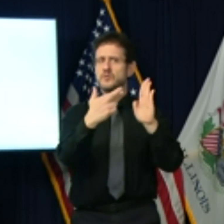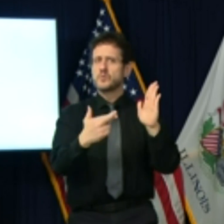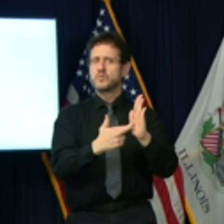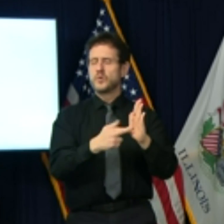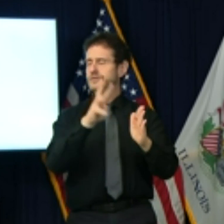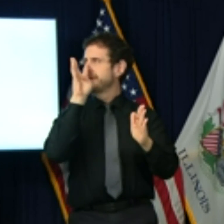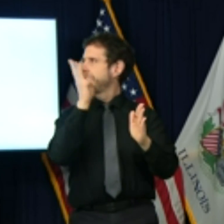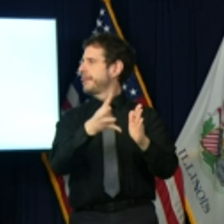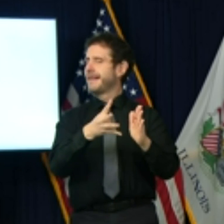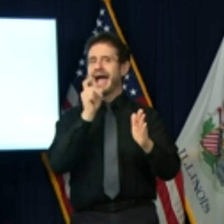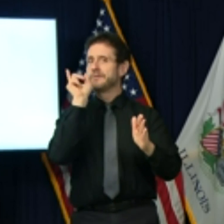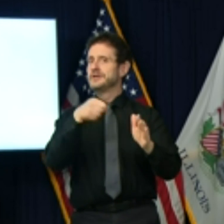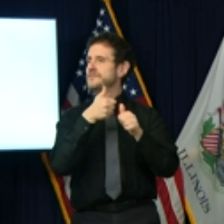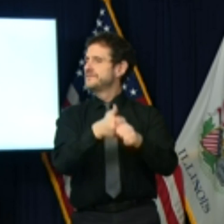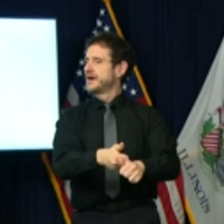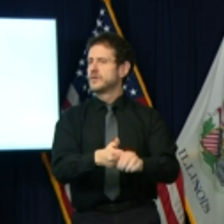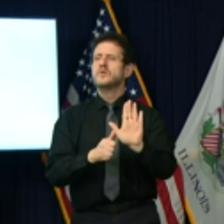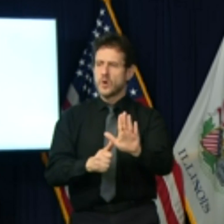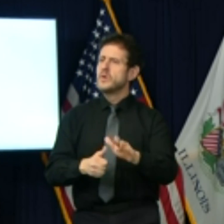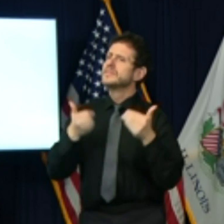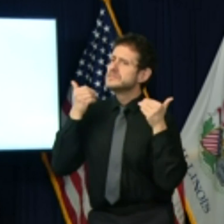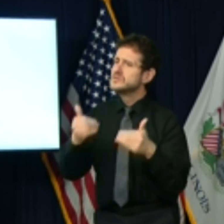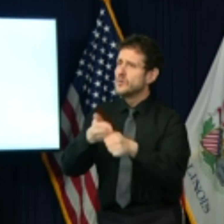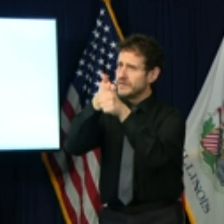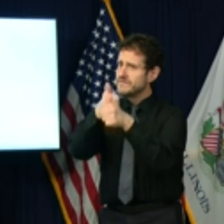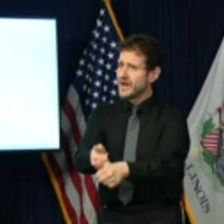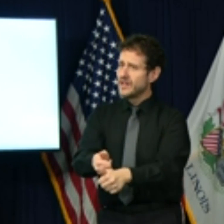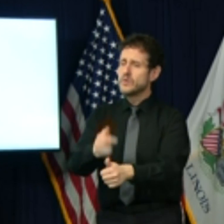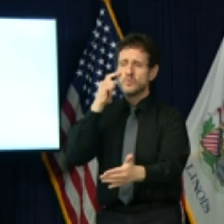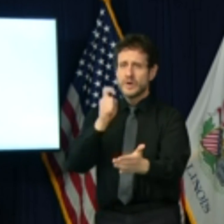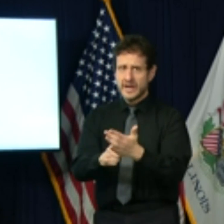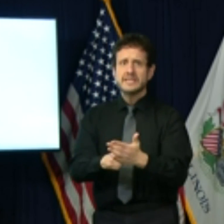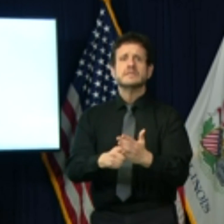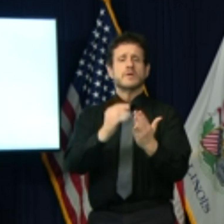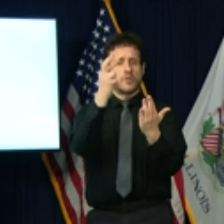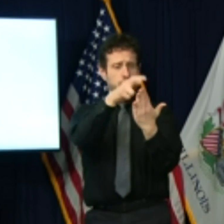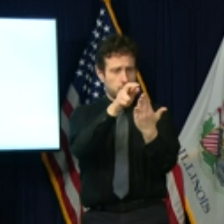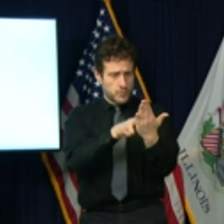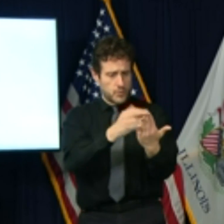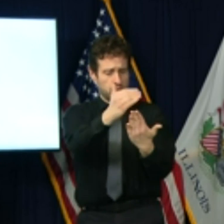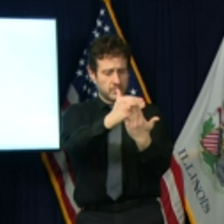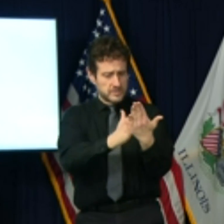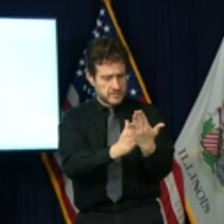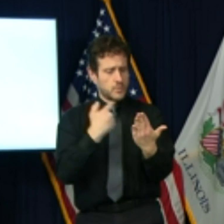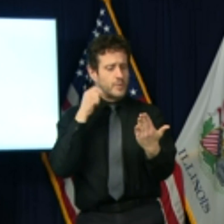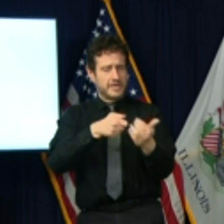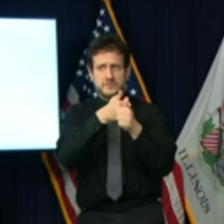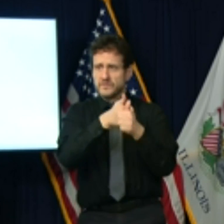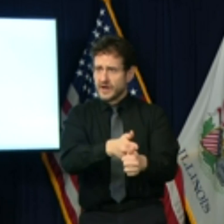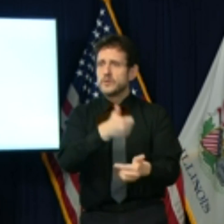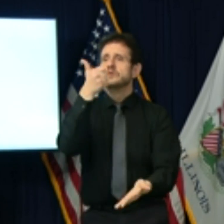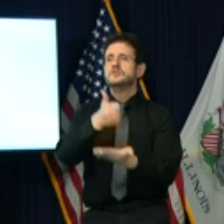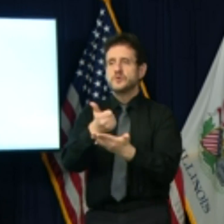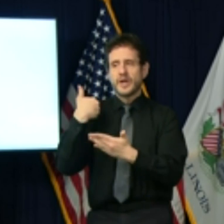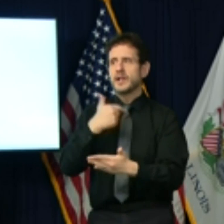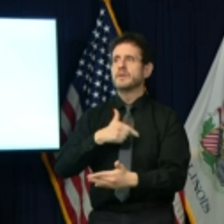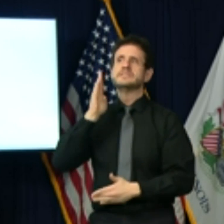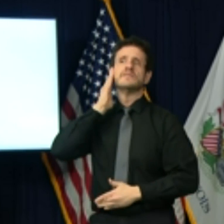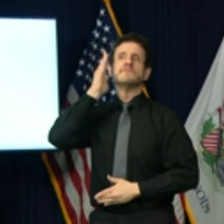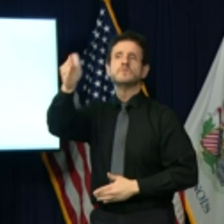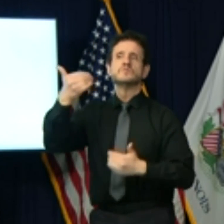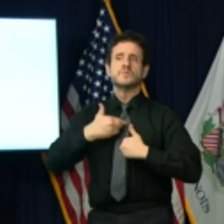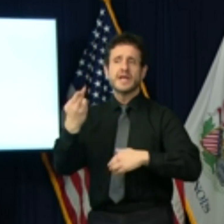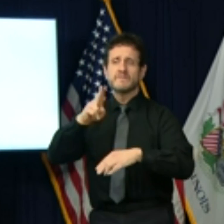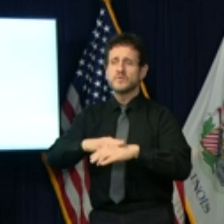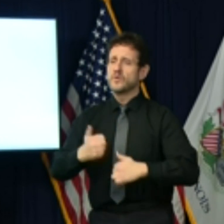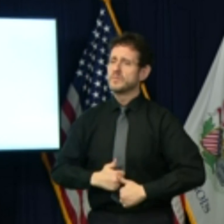them, acknowledging that these are what are needed to get back to some semblance of normal? If we can look